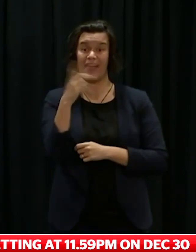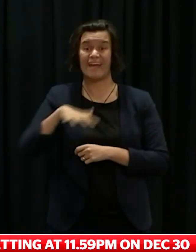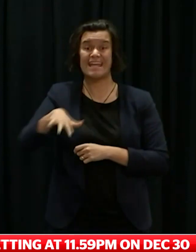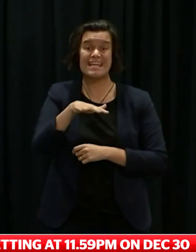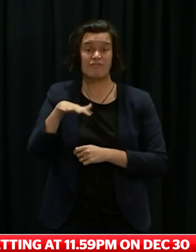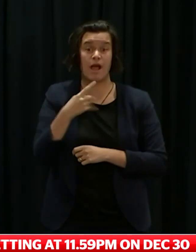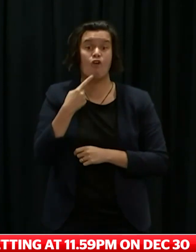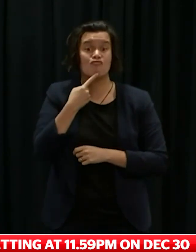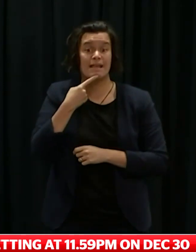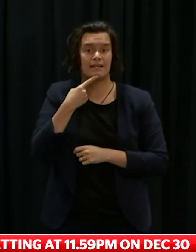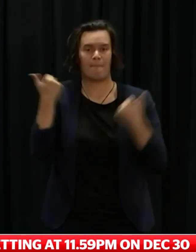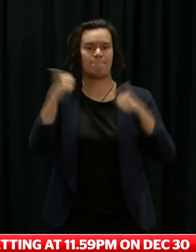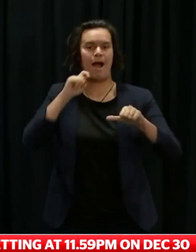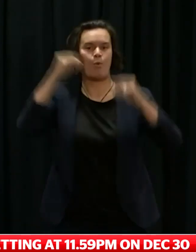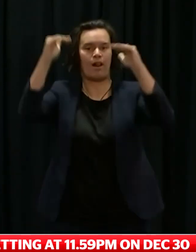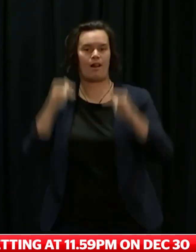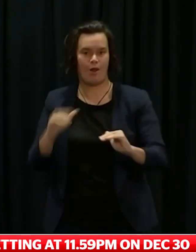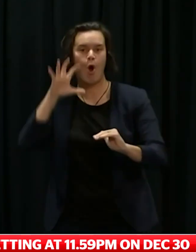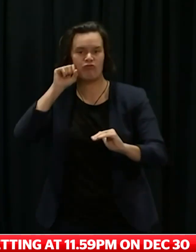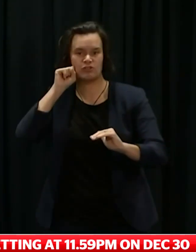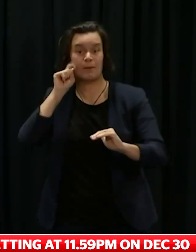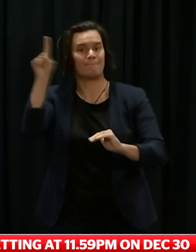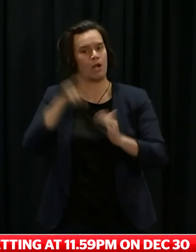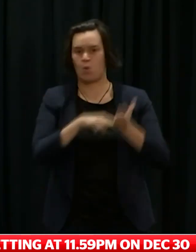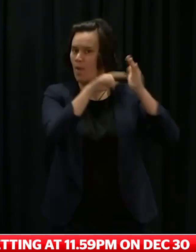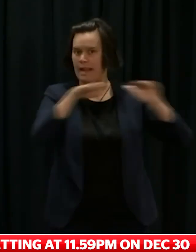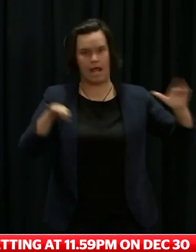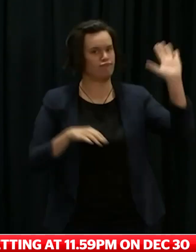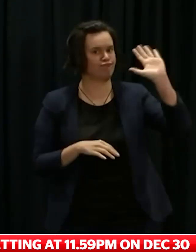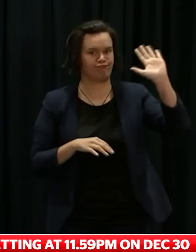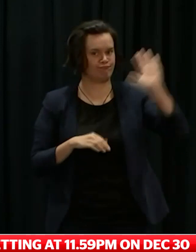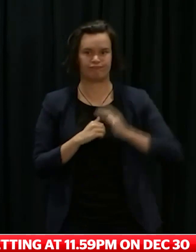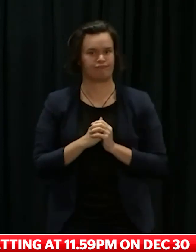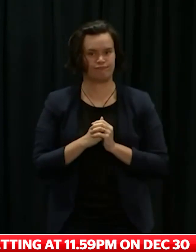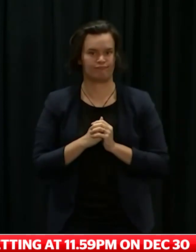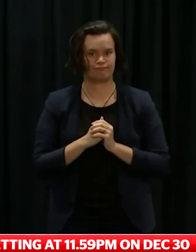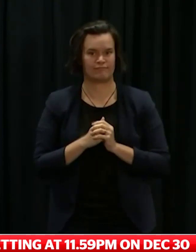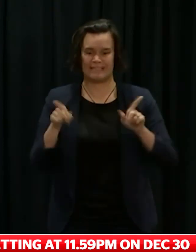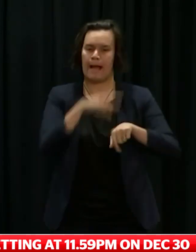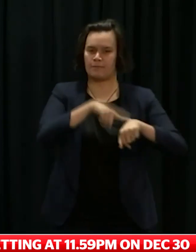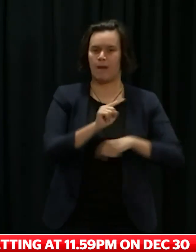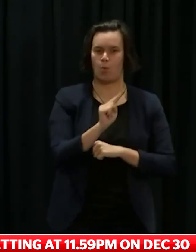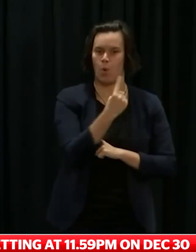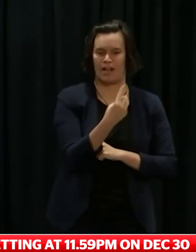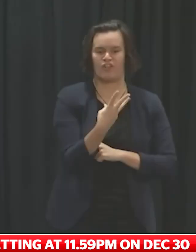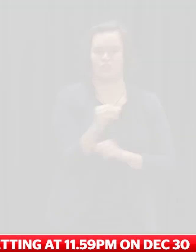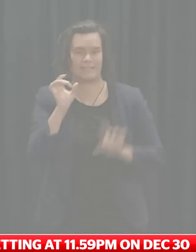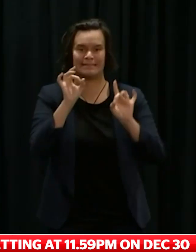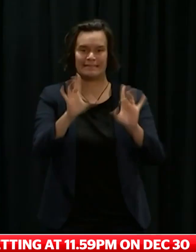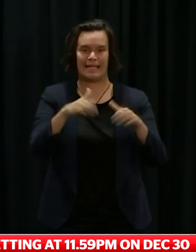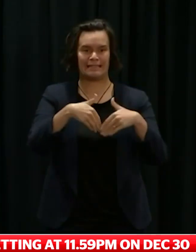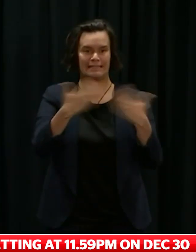excluding Northland, will also move to Orange at 11.59pm on Thursday 30th December.